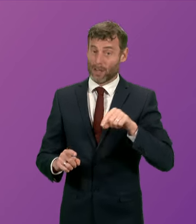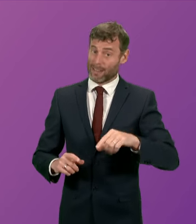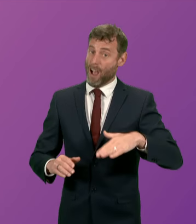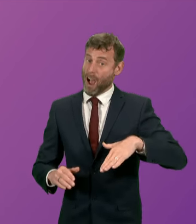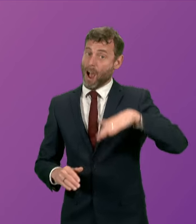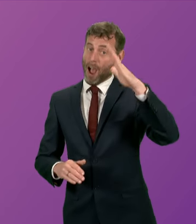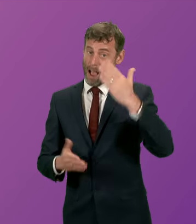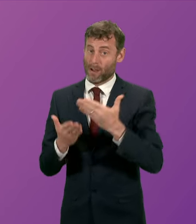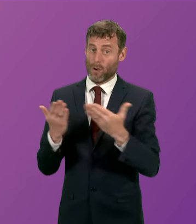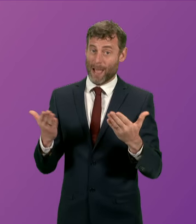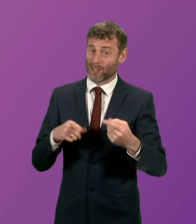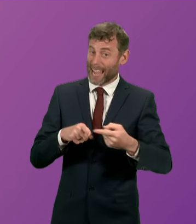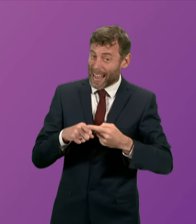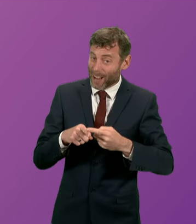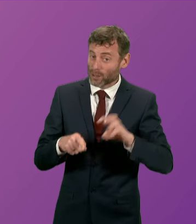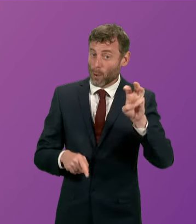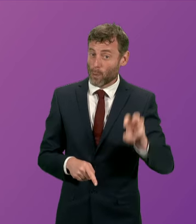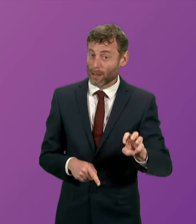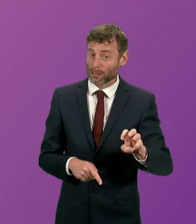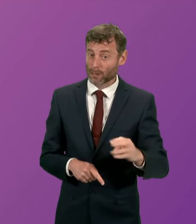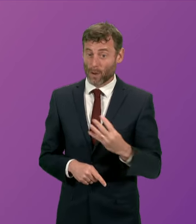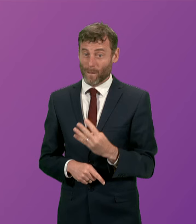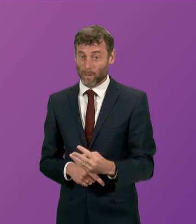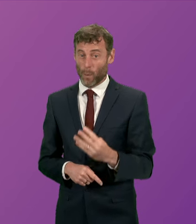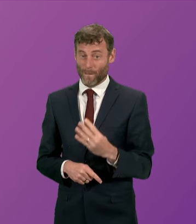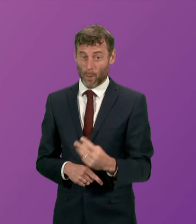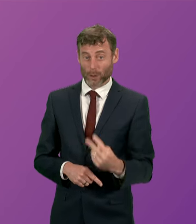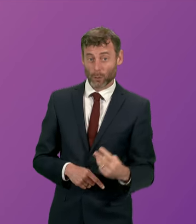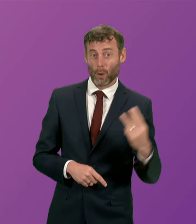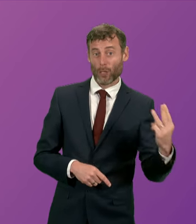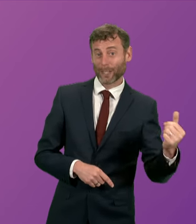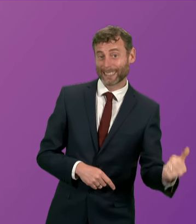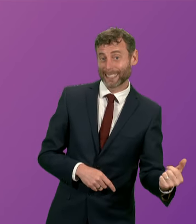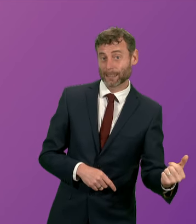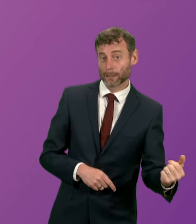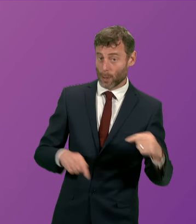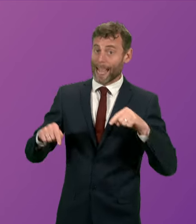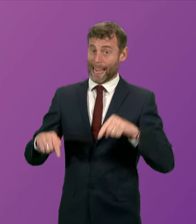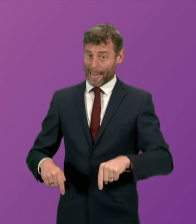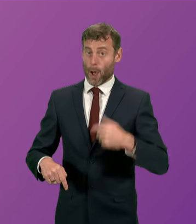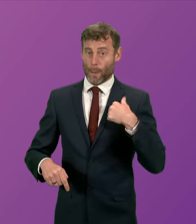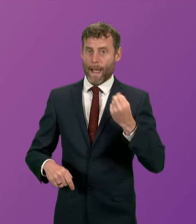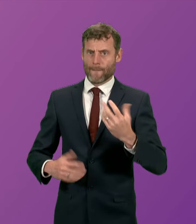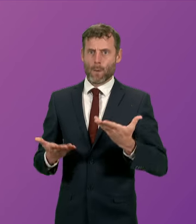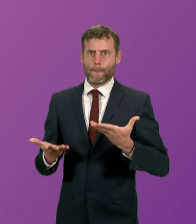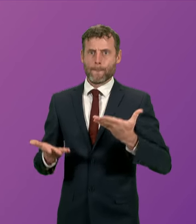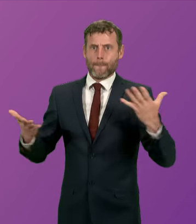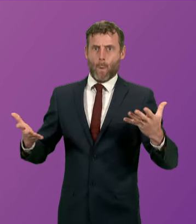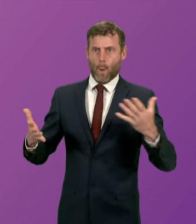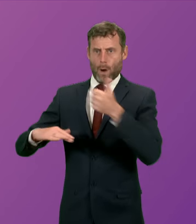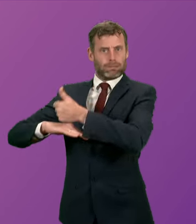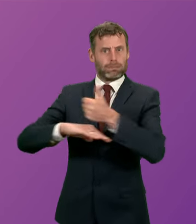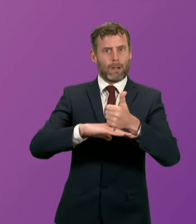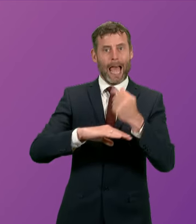So, the investment that the Government has made in the National Health Service, and particularly in dentistry, is an important contribution